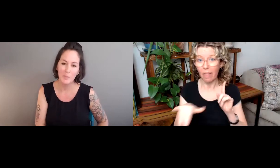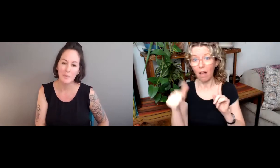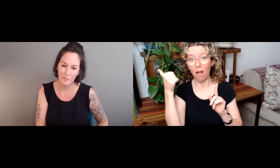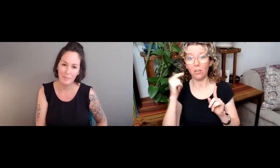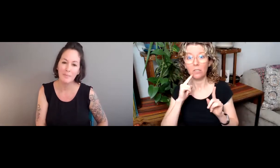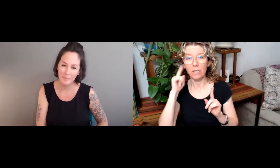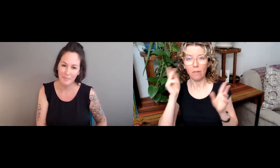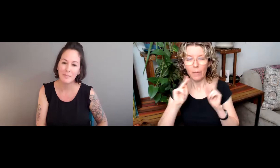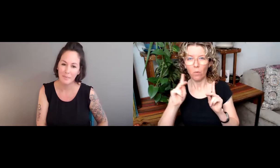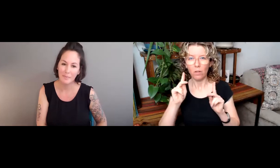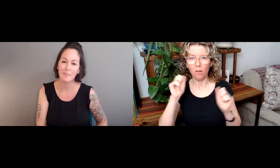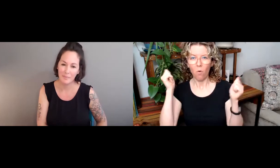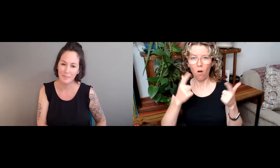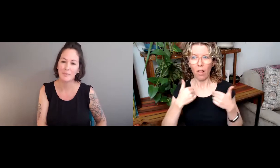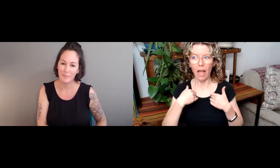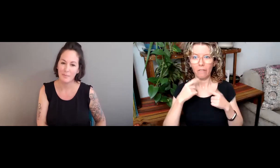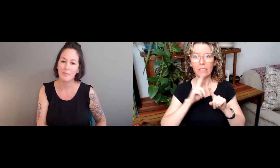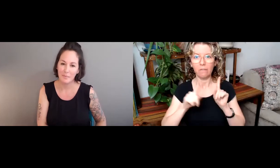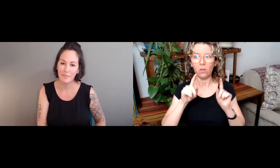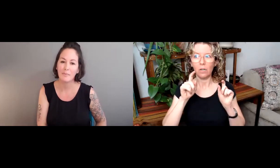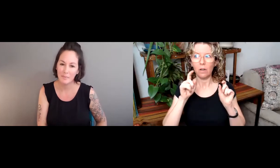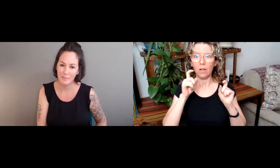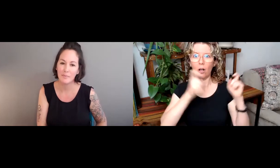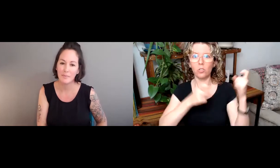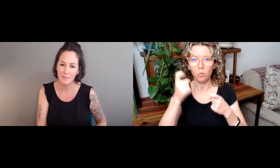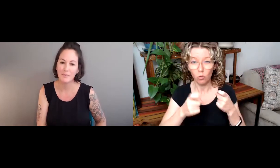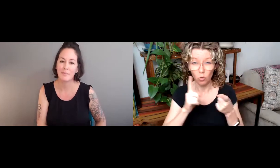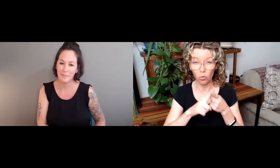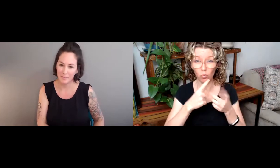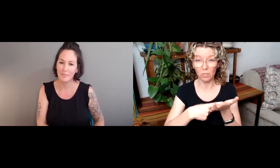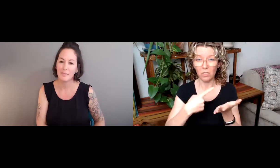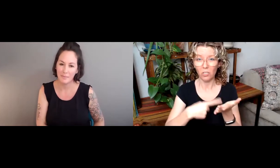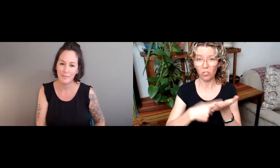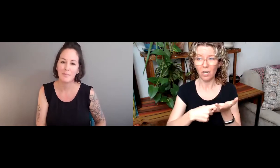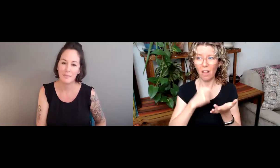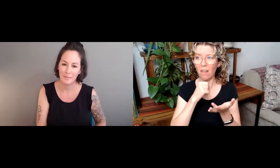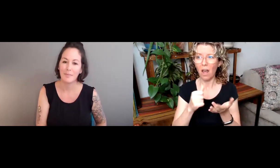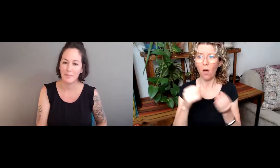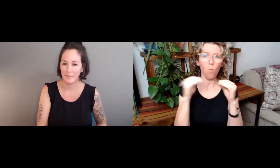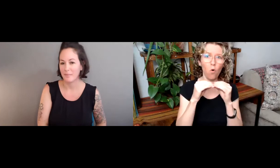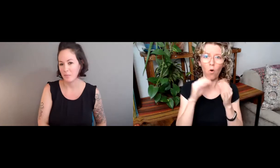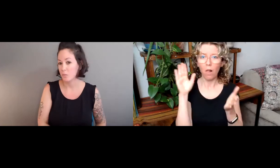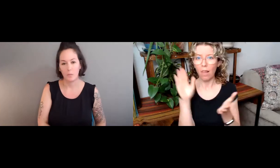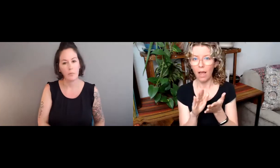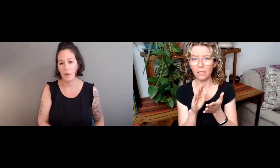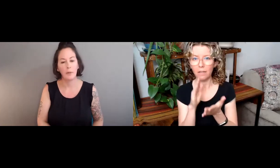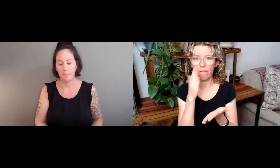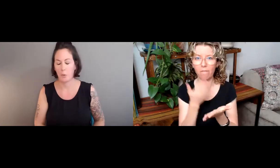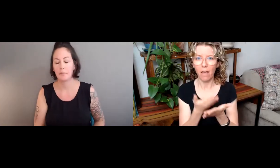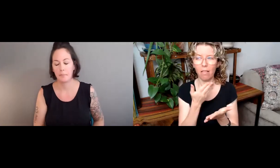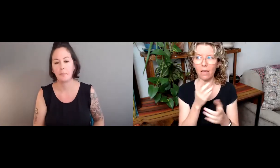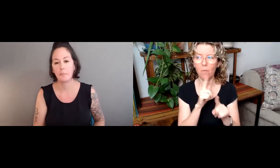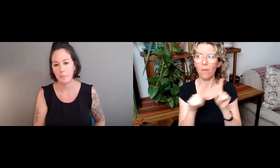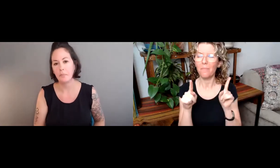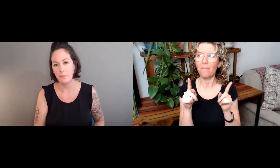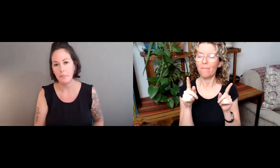experience is going to be very different than the people I'm working with. And different members of sign language communities and